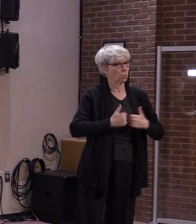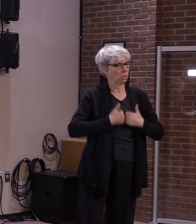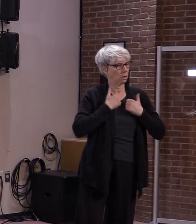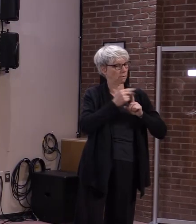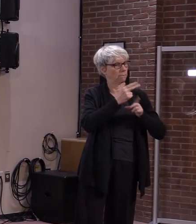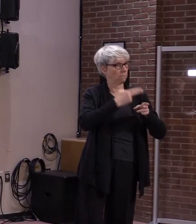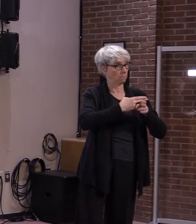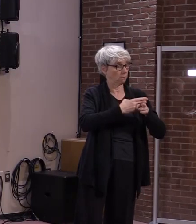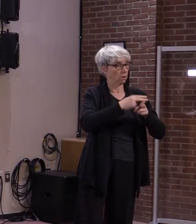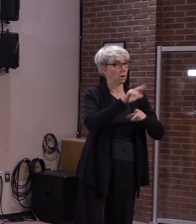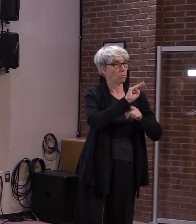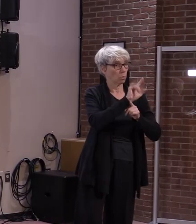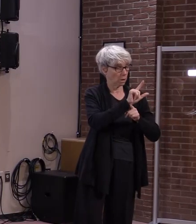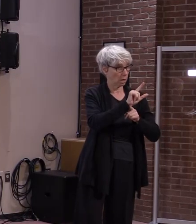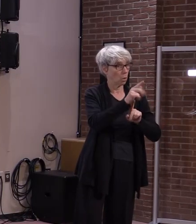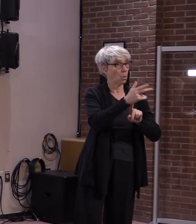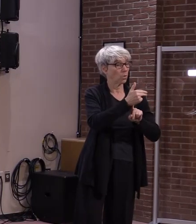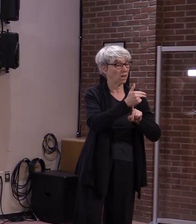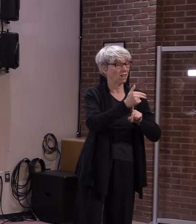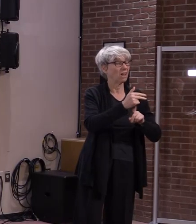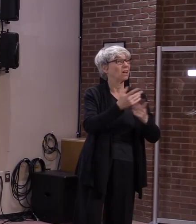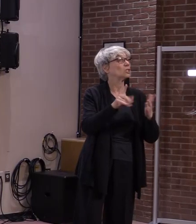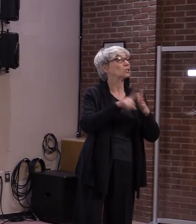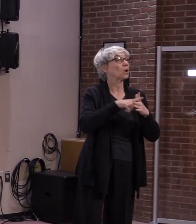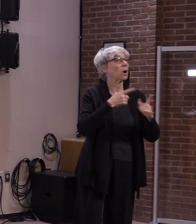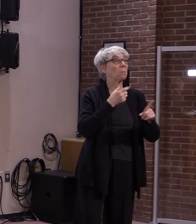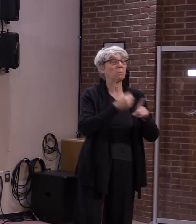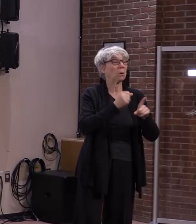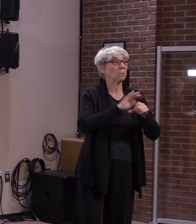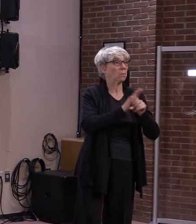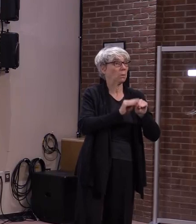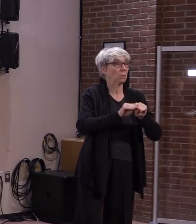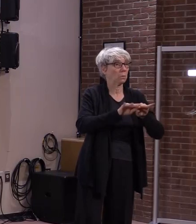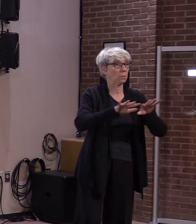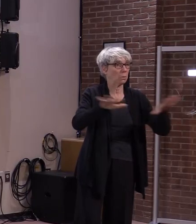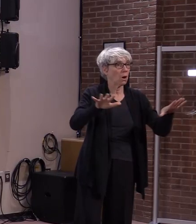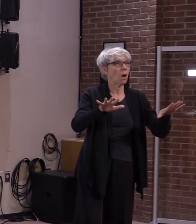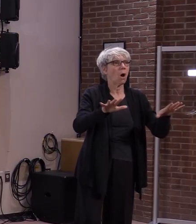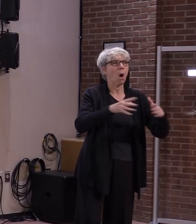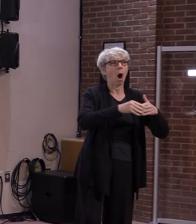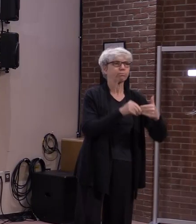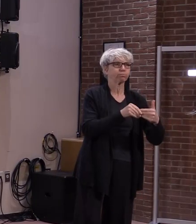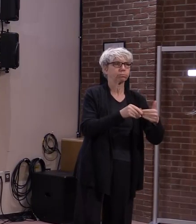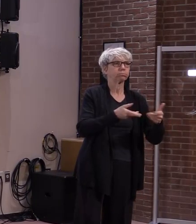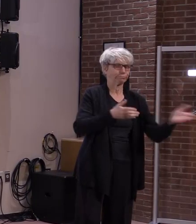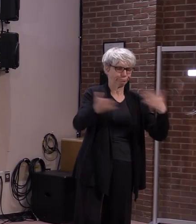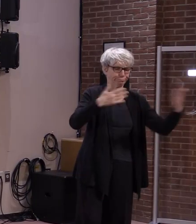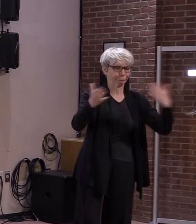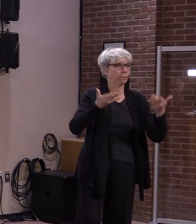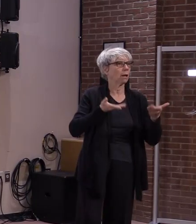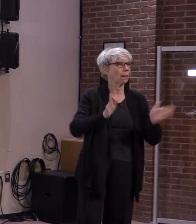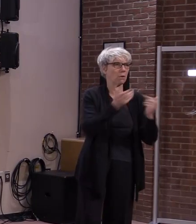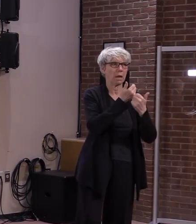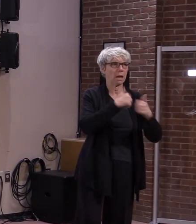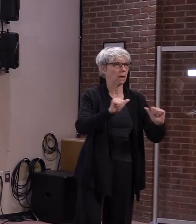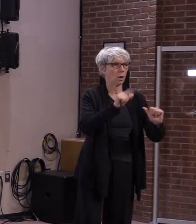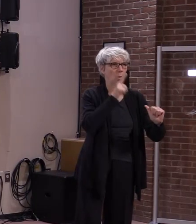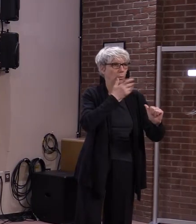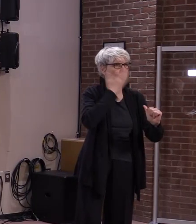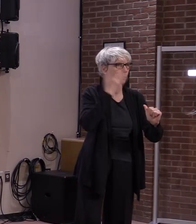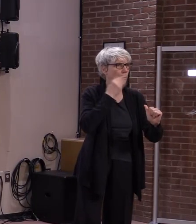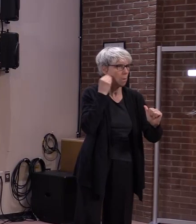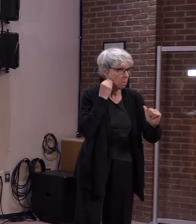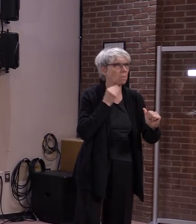criteria during the pandemic. On June 1st, new eligibility criteria was implemented for new